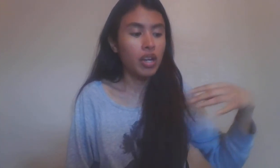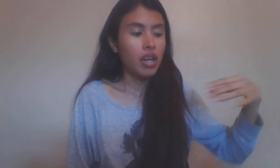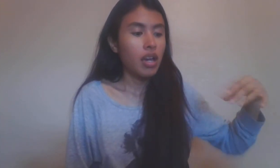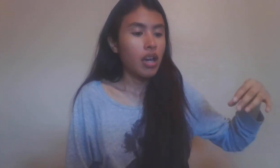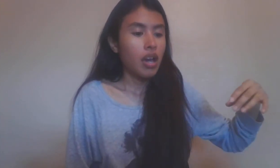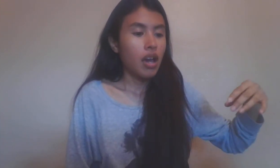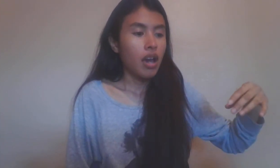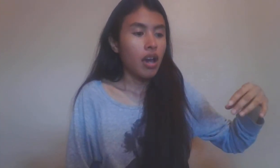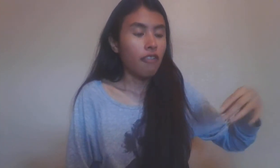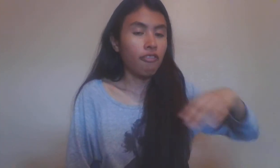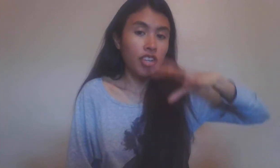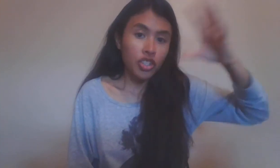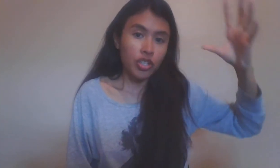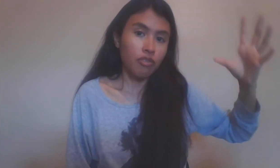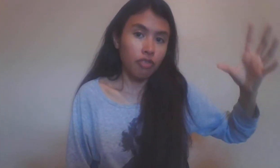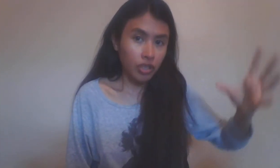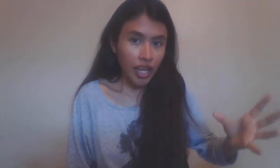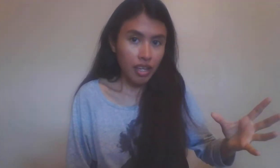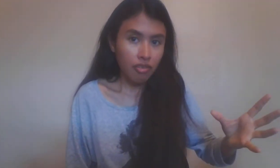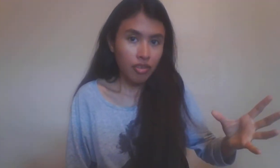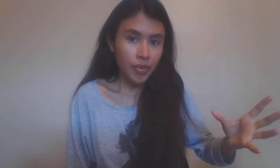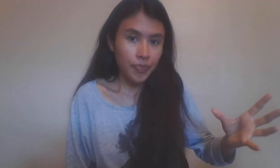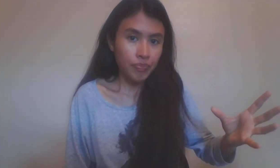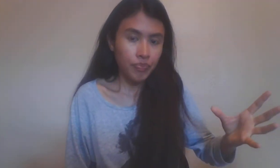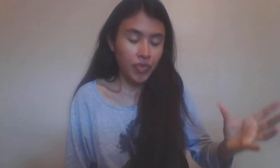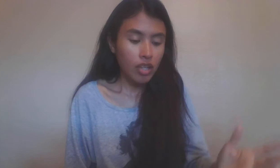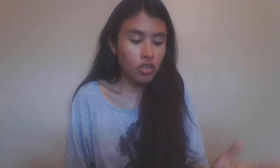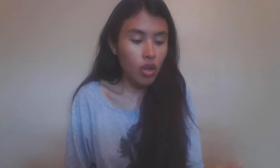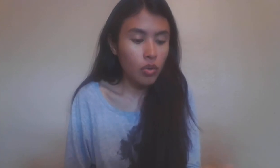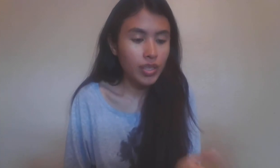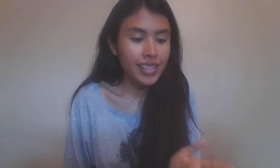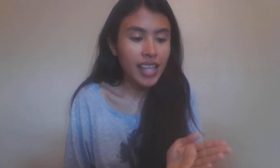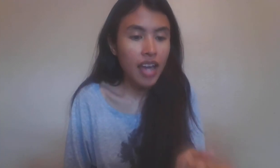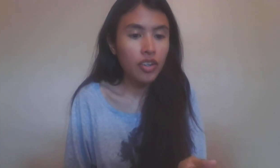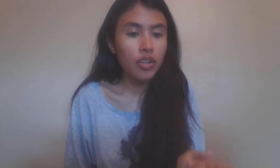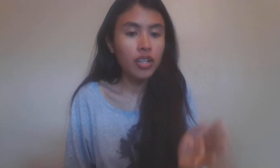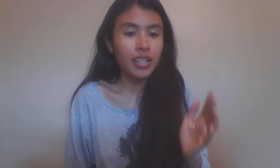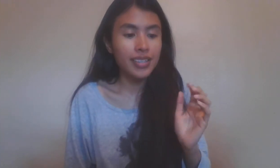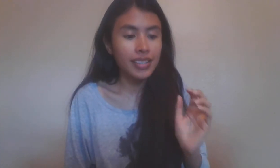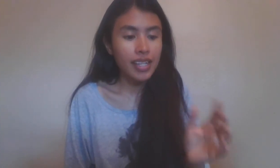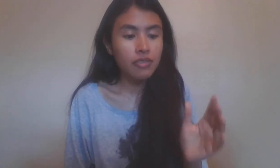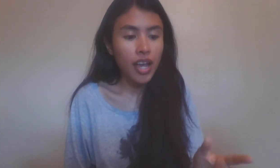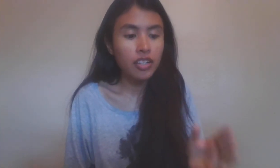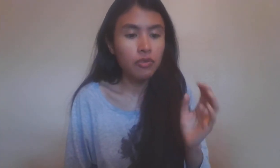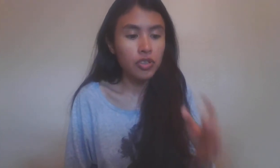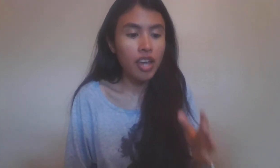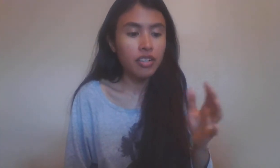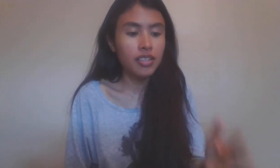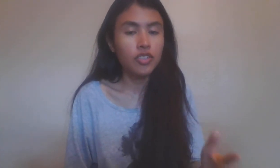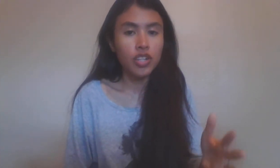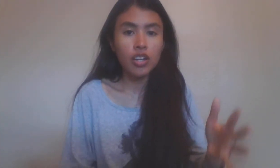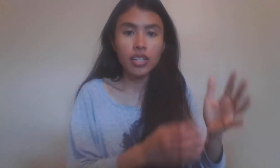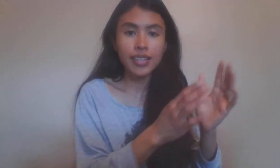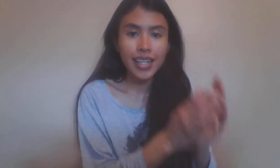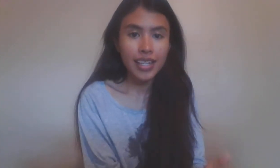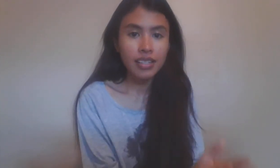vision for life. So Saturn the success factor for Saturn and Sagittarius is